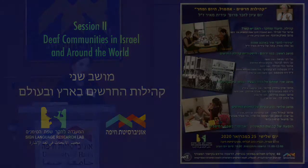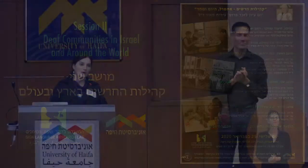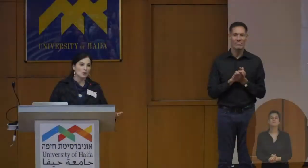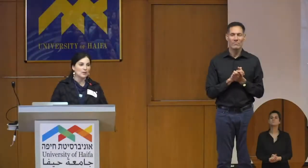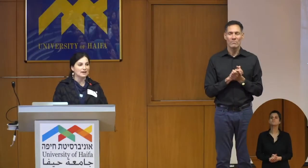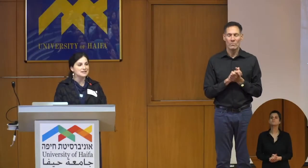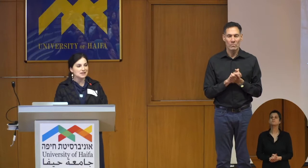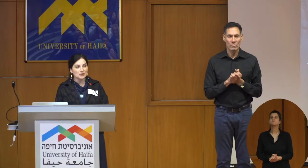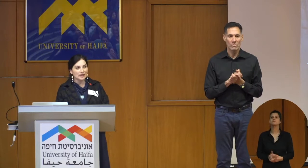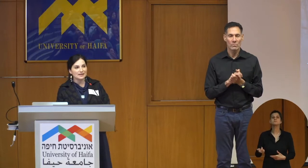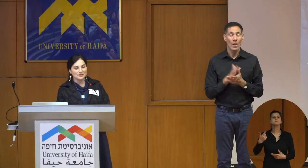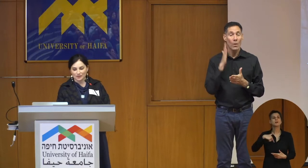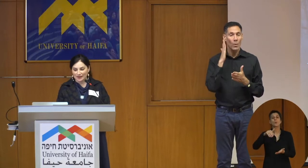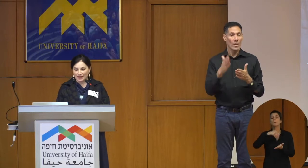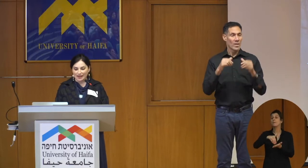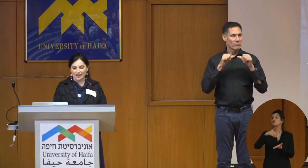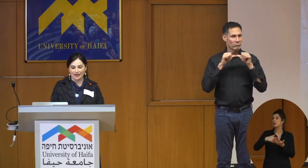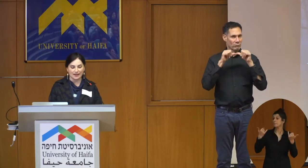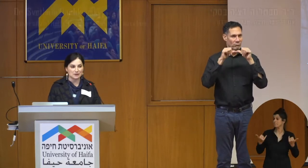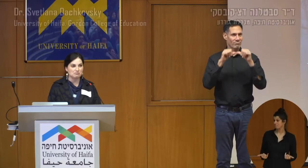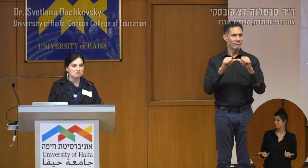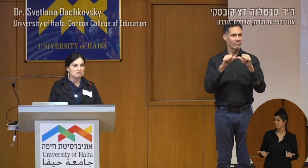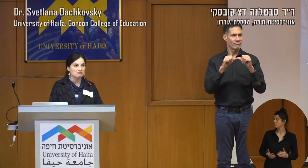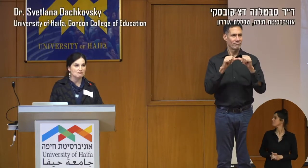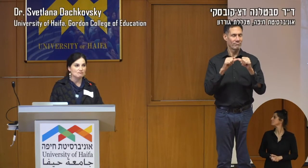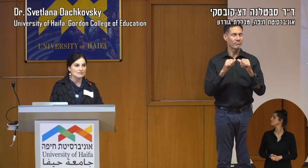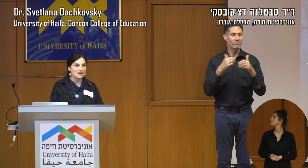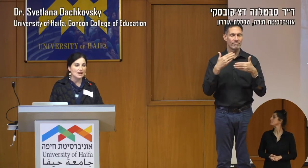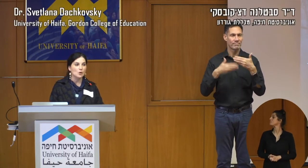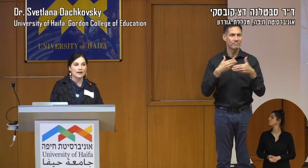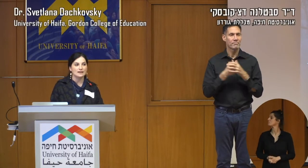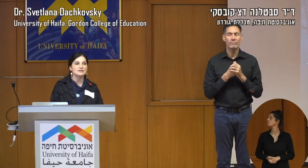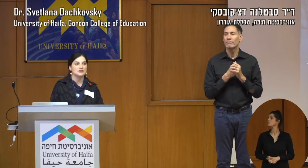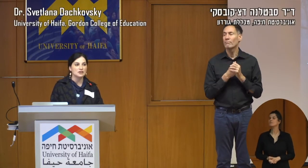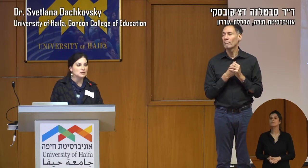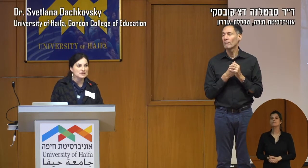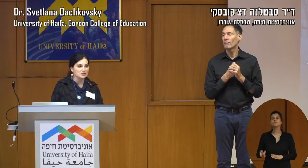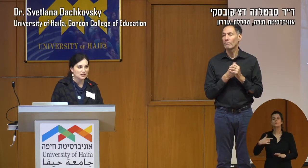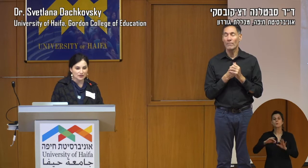we are continuing and we are starting a new session